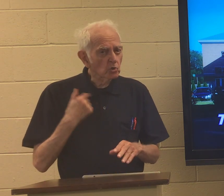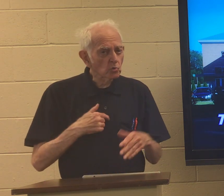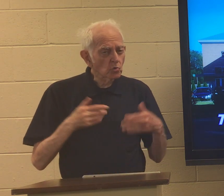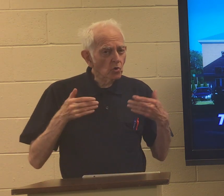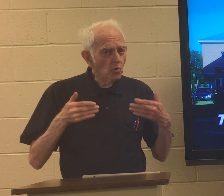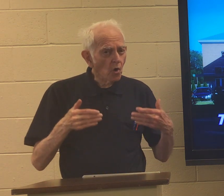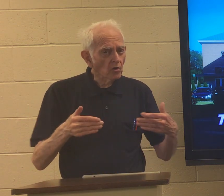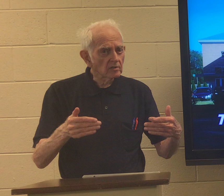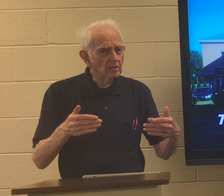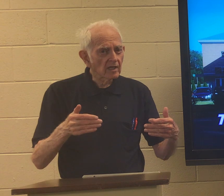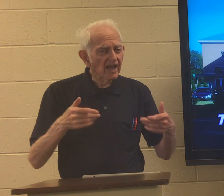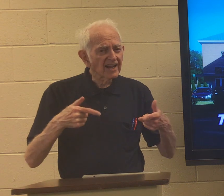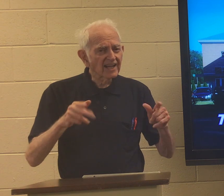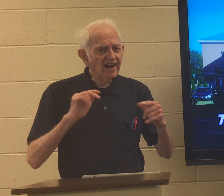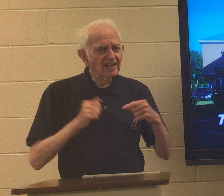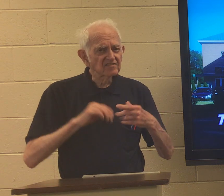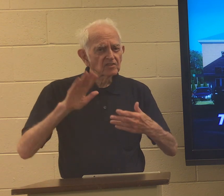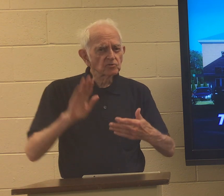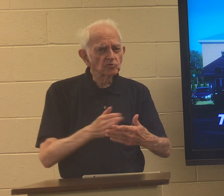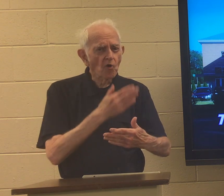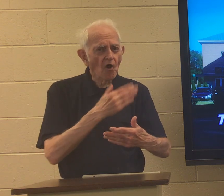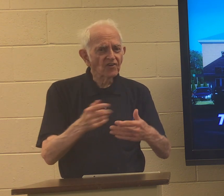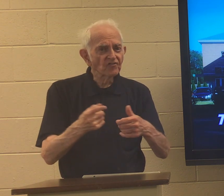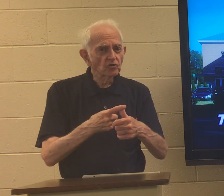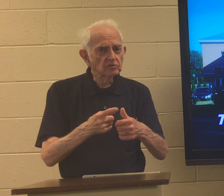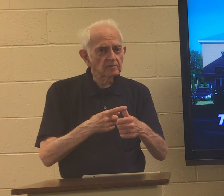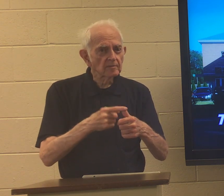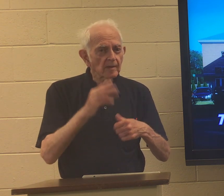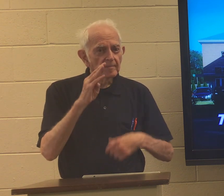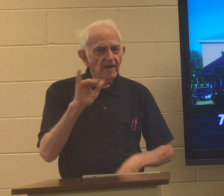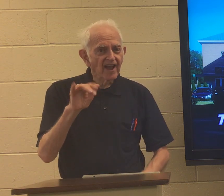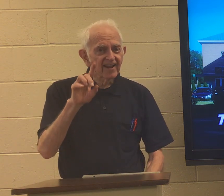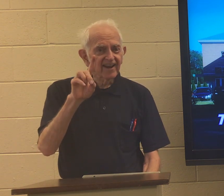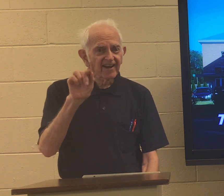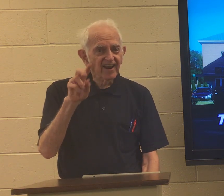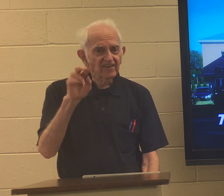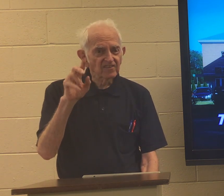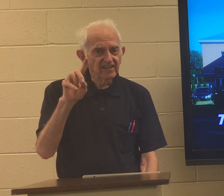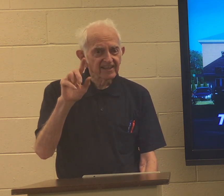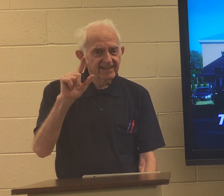Before we go ahead, let's have a song first by David Lee.